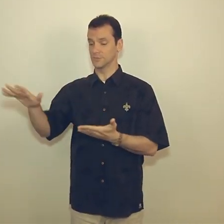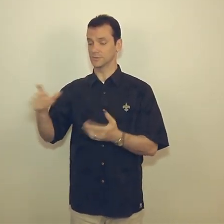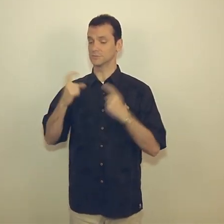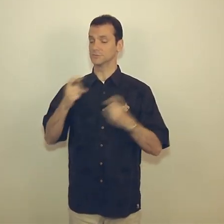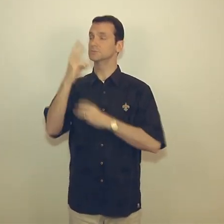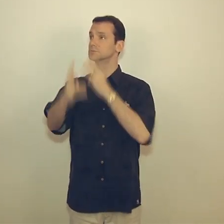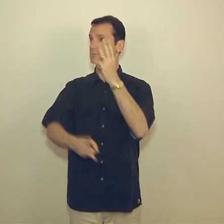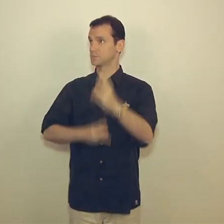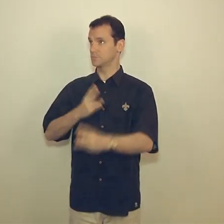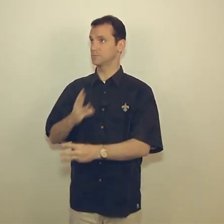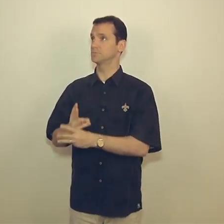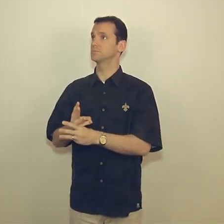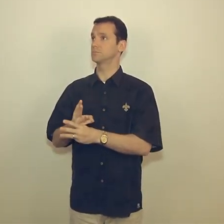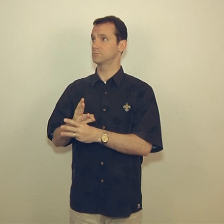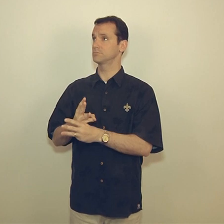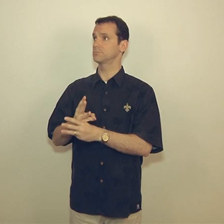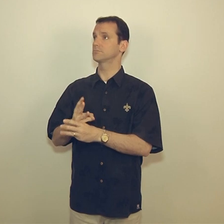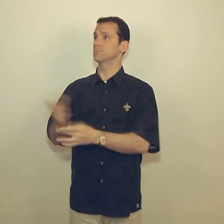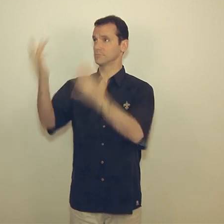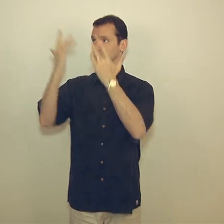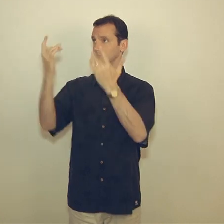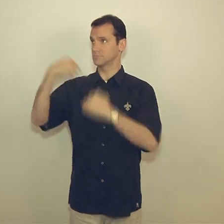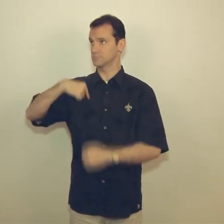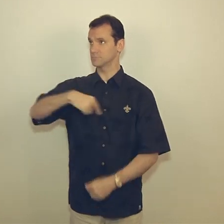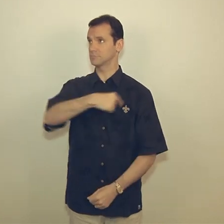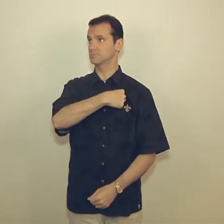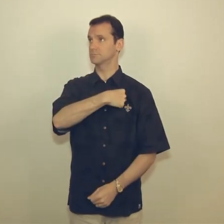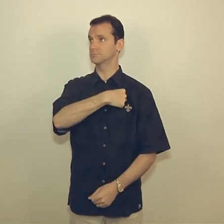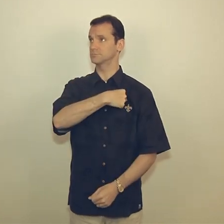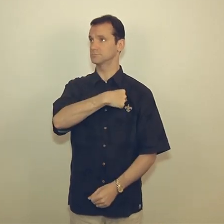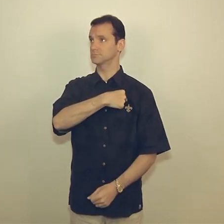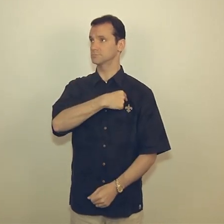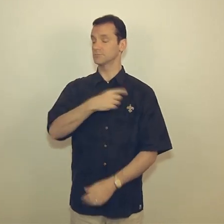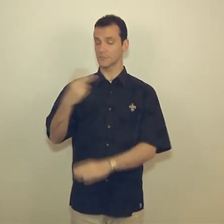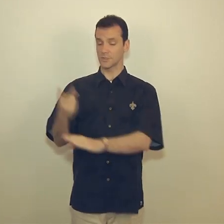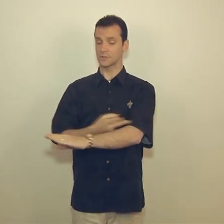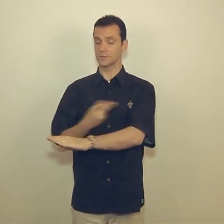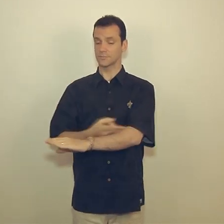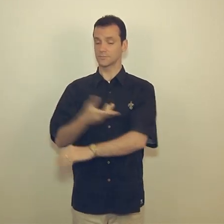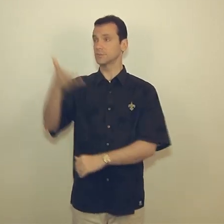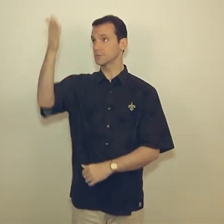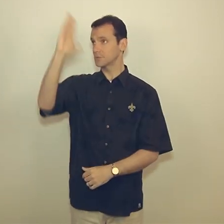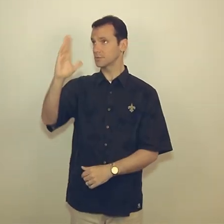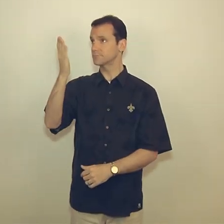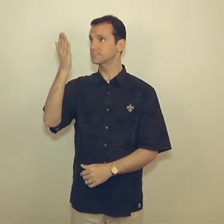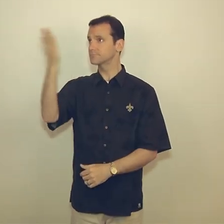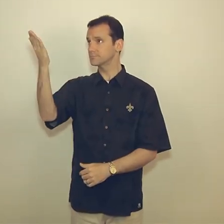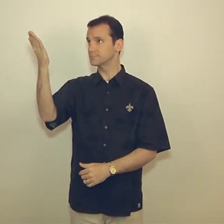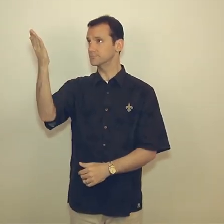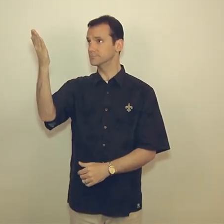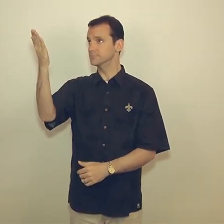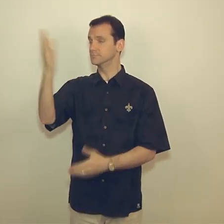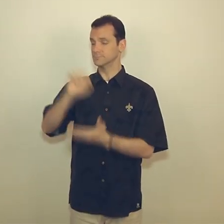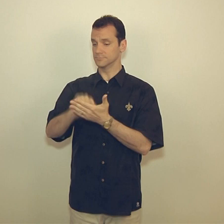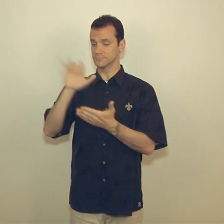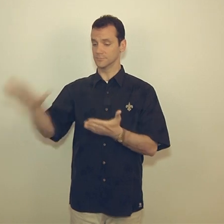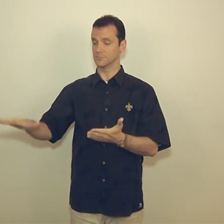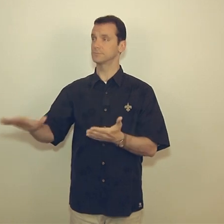you take away the sins of the world, have mercy on us. and of God, you take away